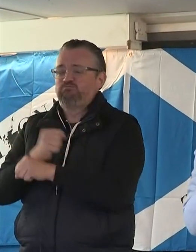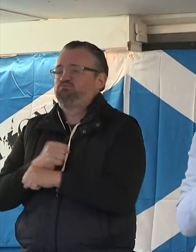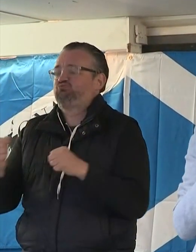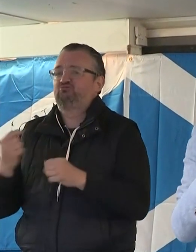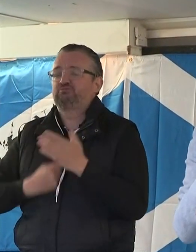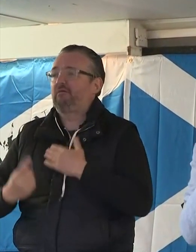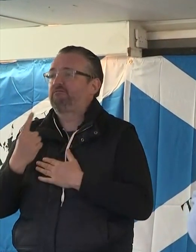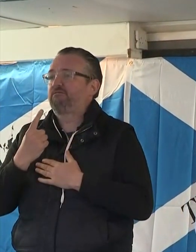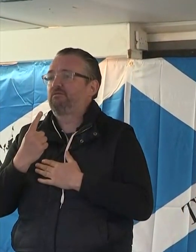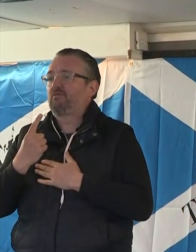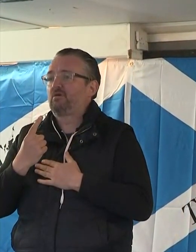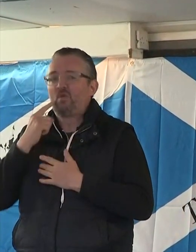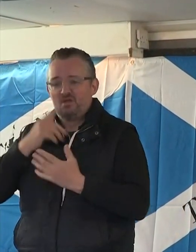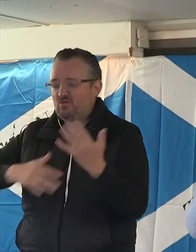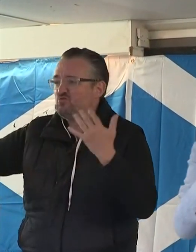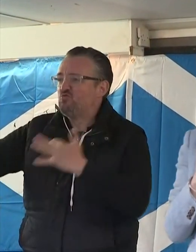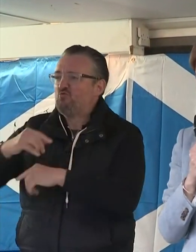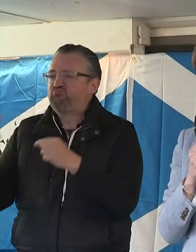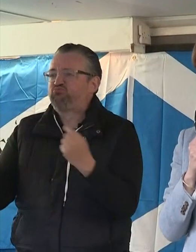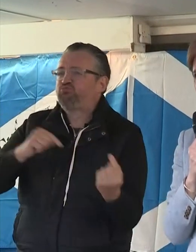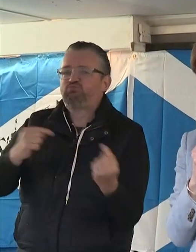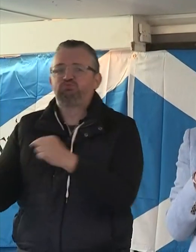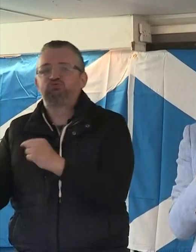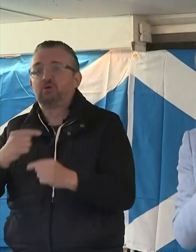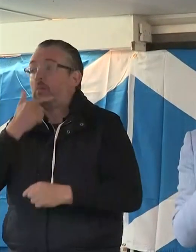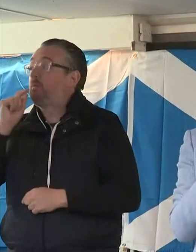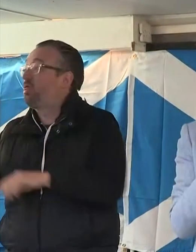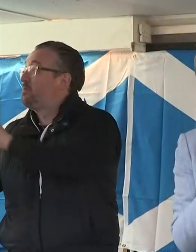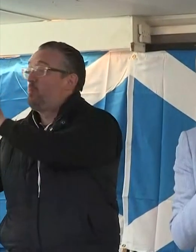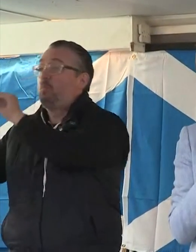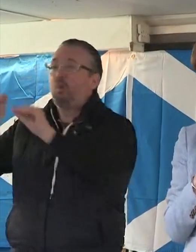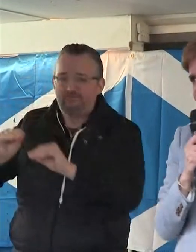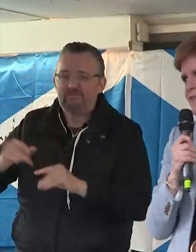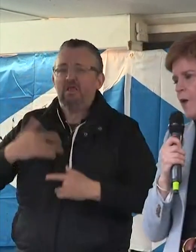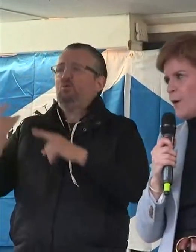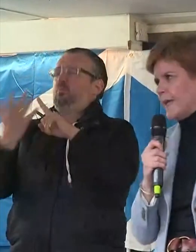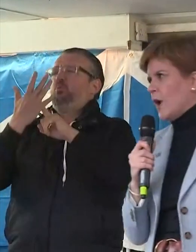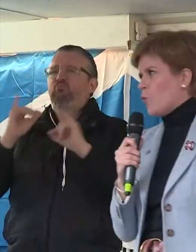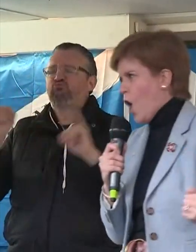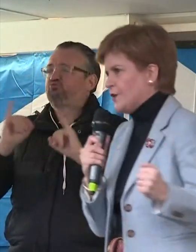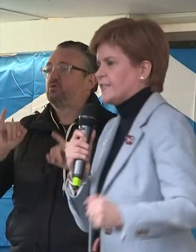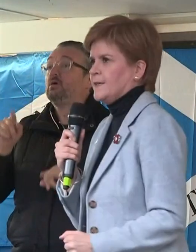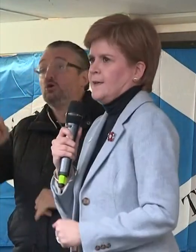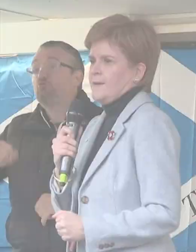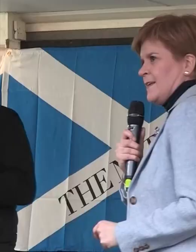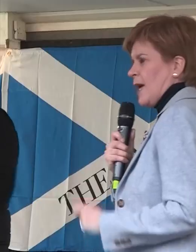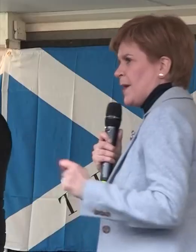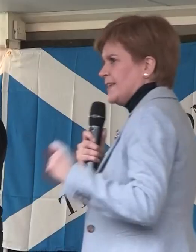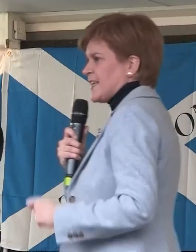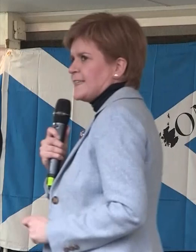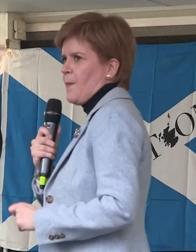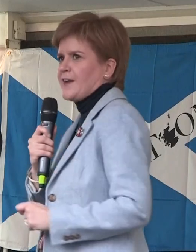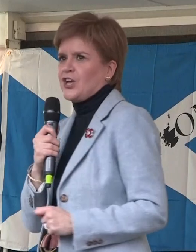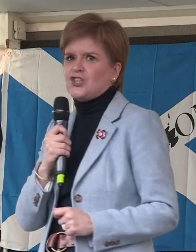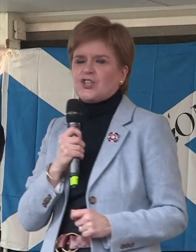future of a hostile environment for migrants. That is not the Scotland that we want. Let